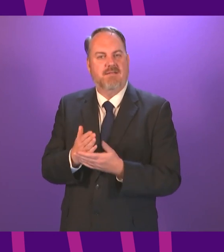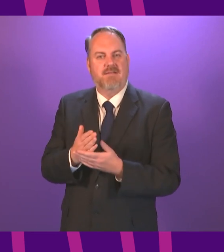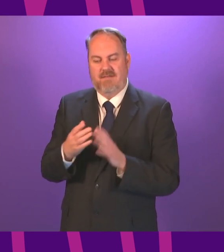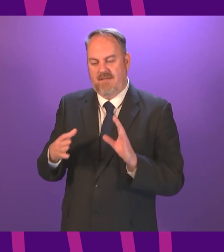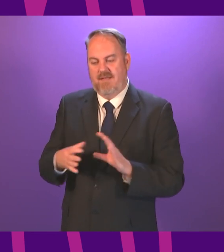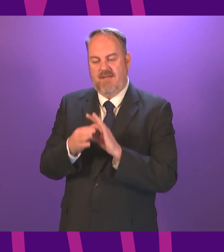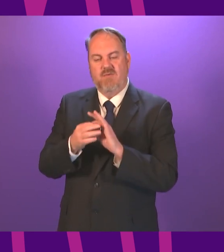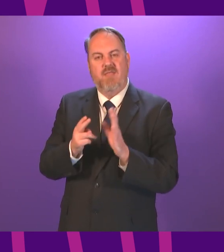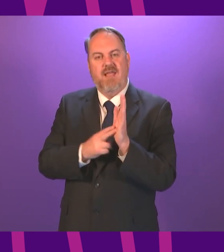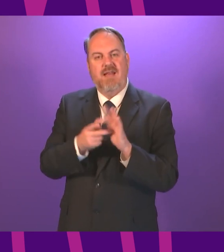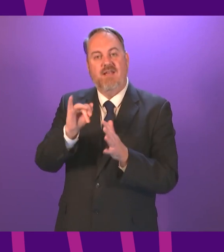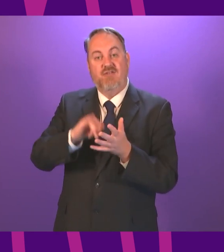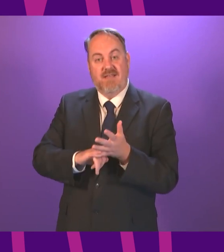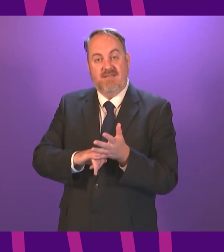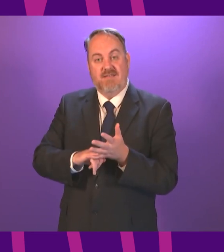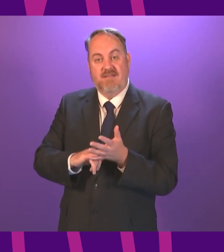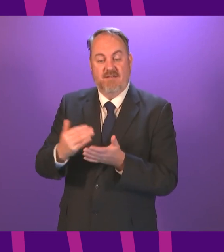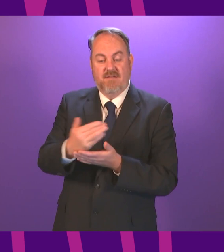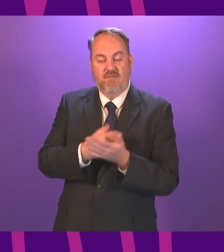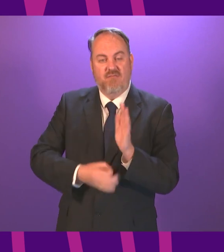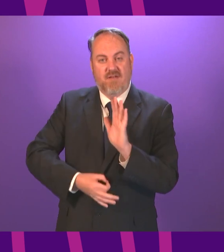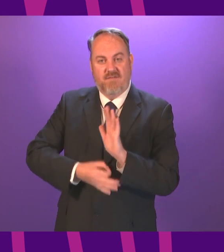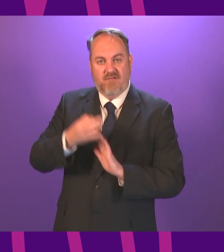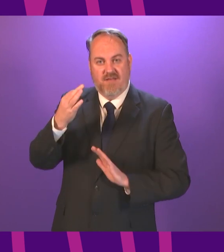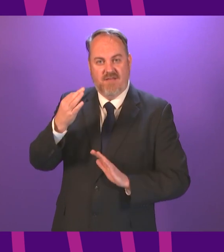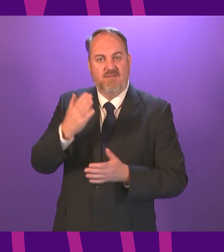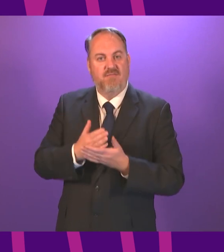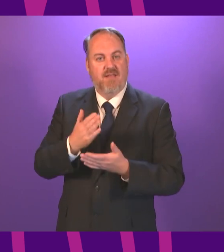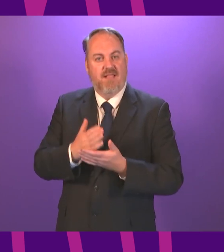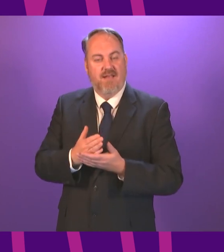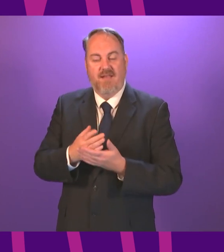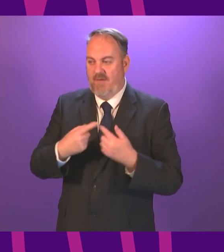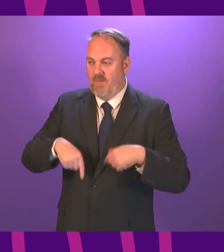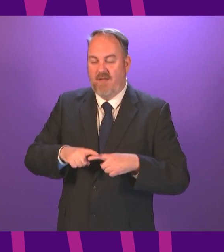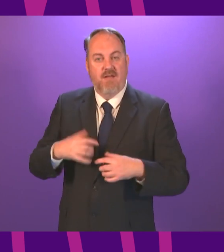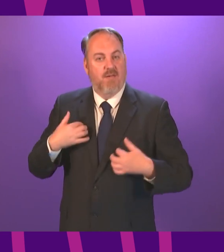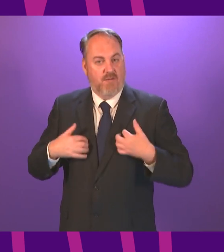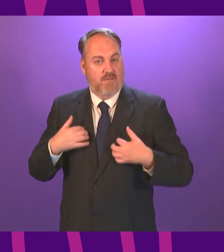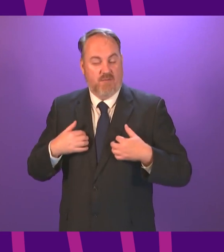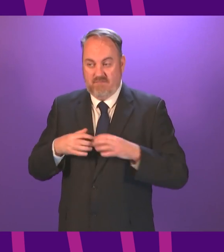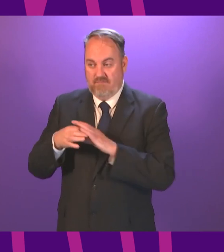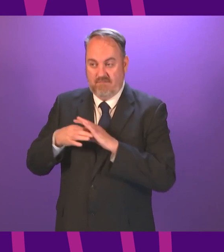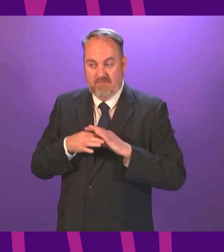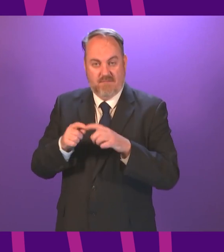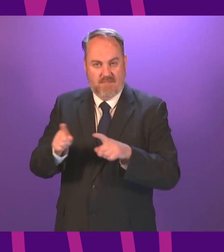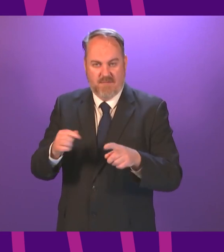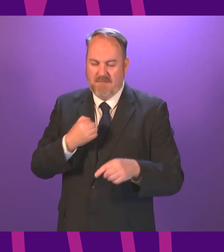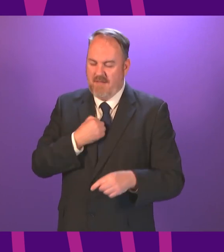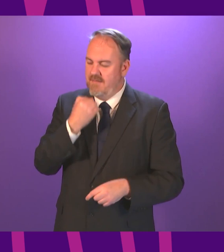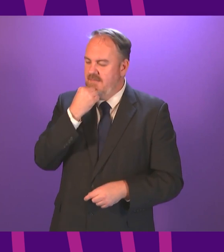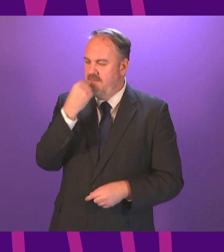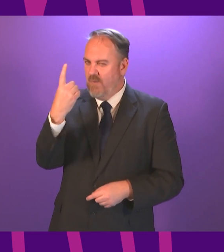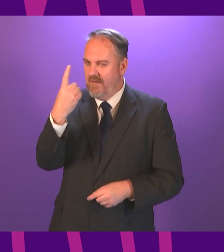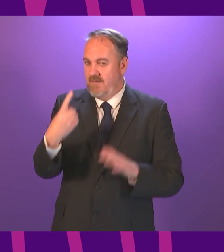on NHS recovery I look forward to giving more details of what I intend to do in that regard but my ultimate priority absolute